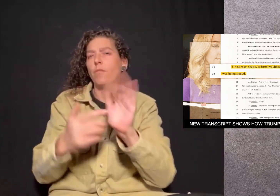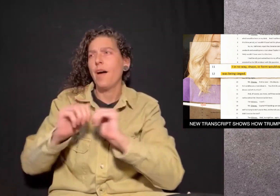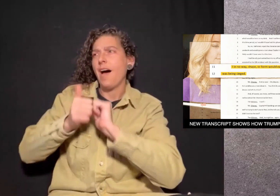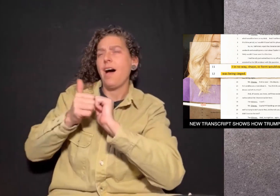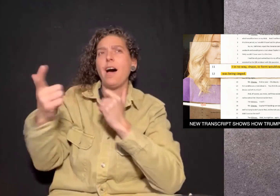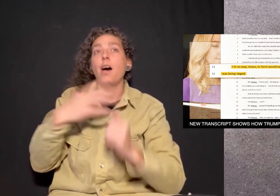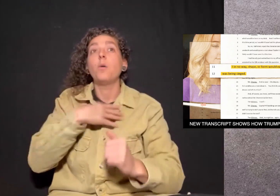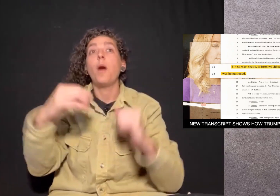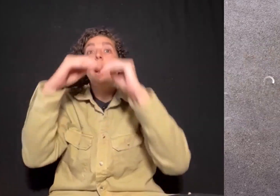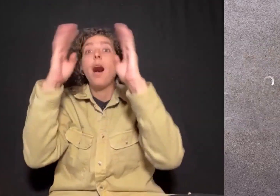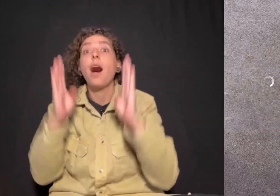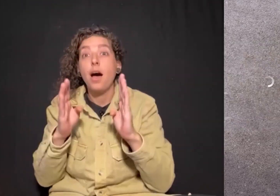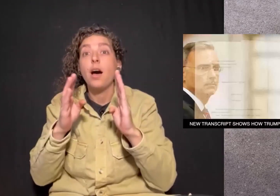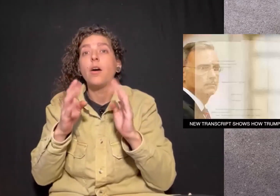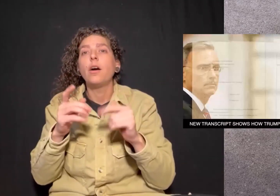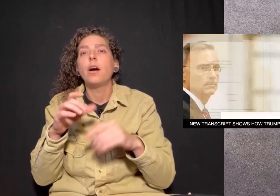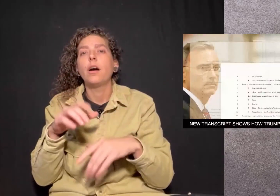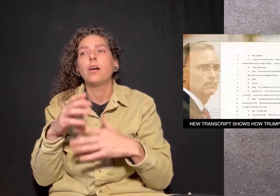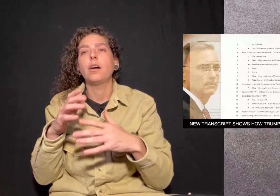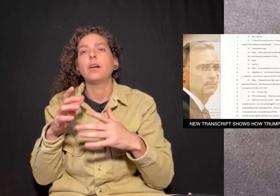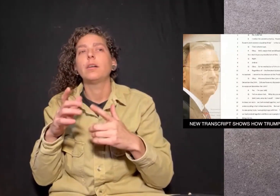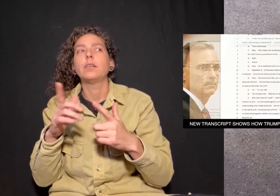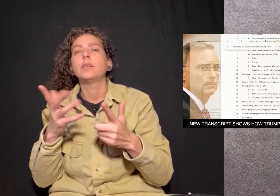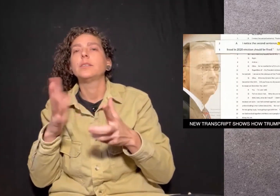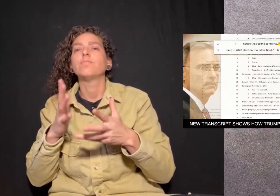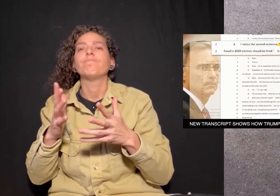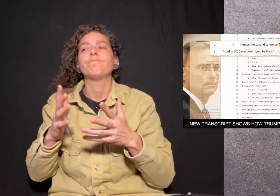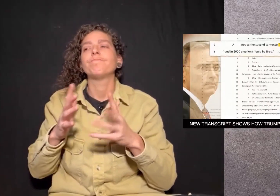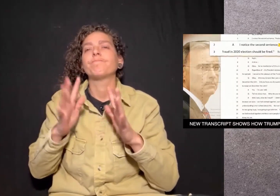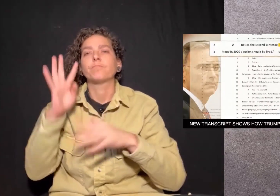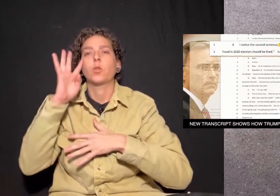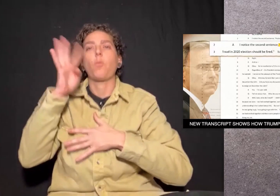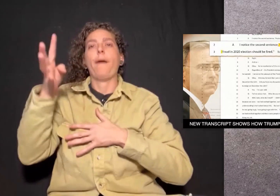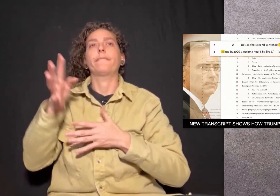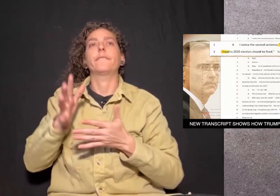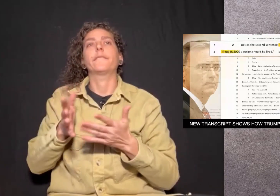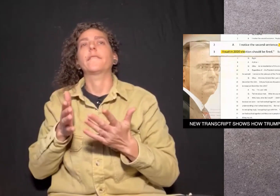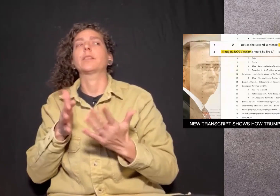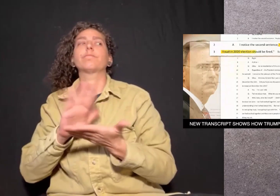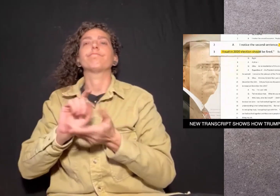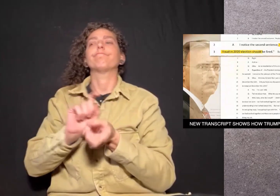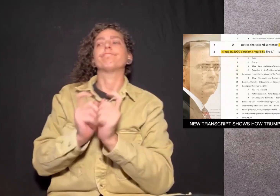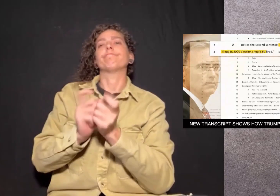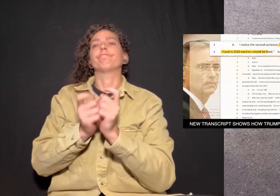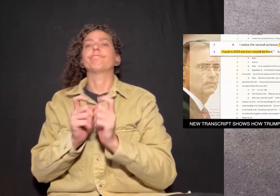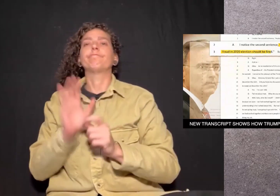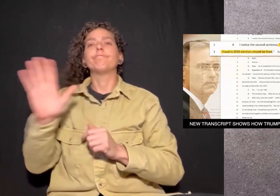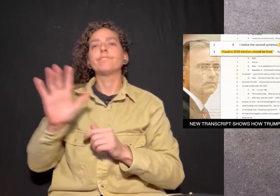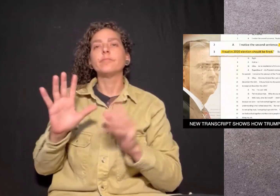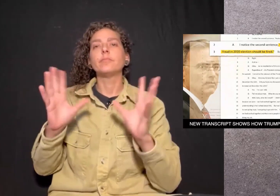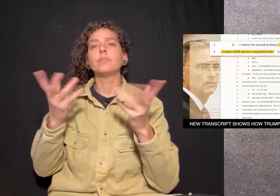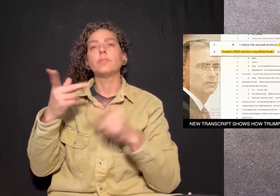A separate transcript revealed how the White House crafted a press release in December